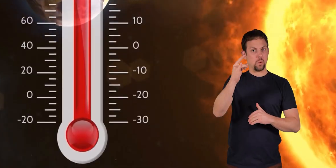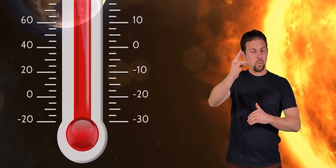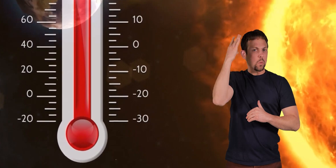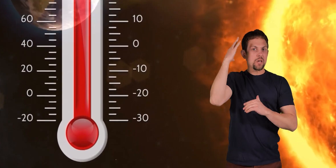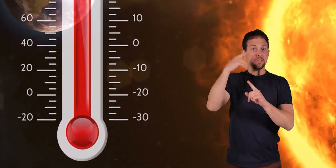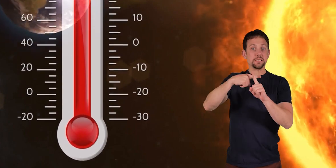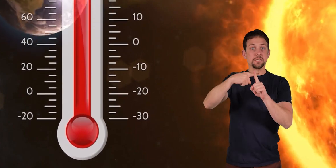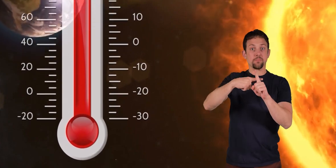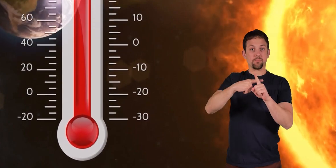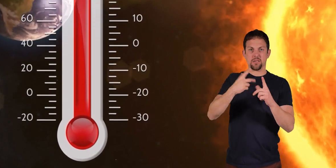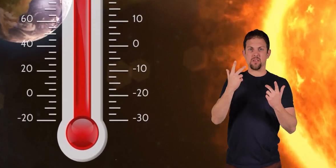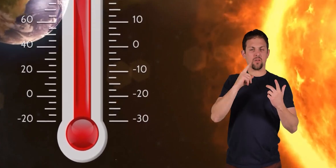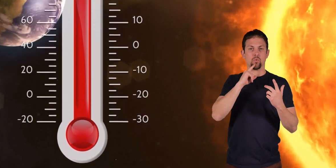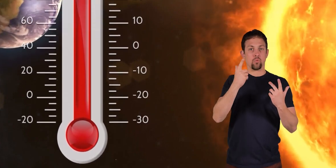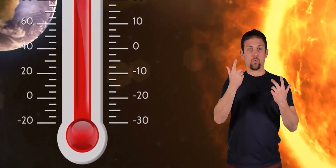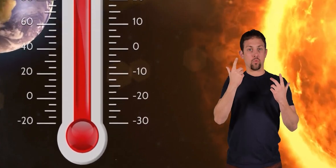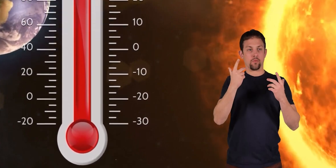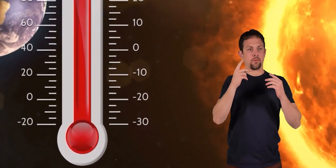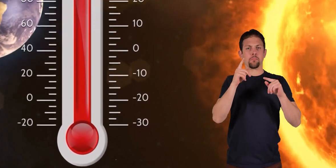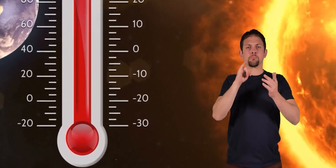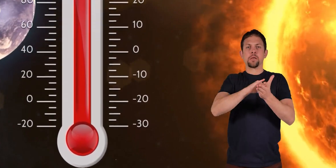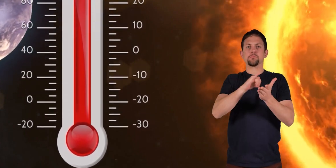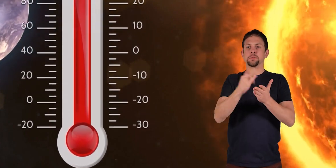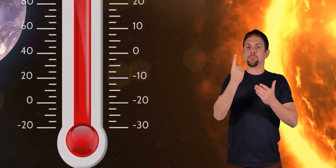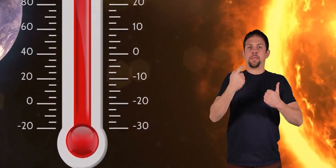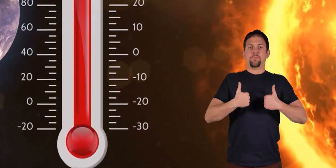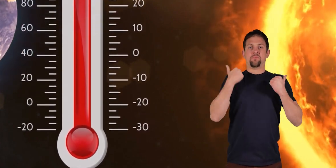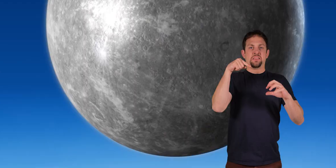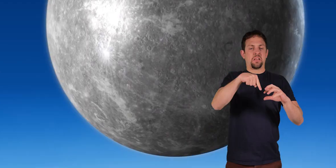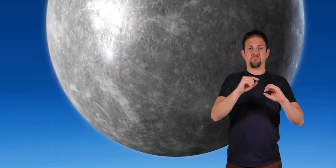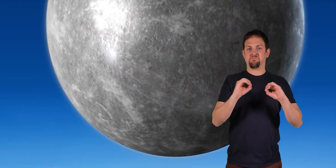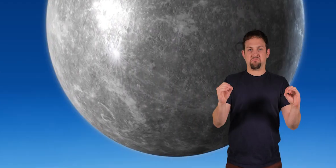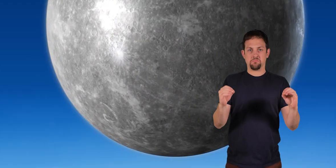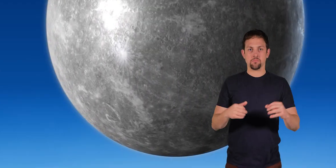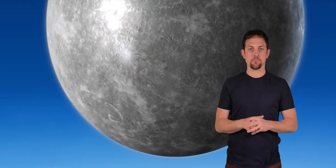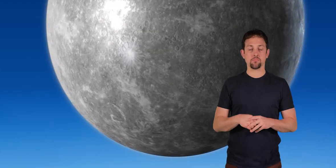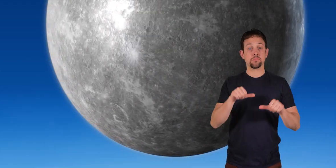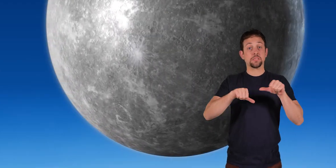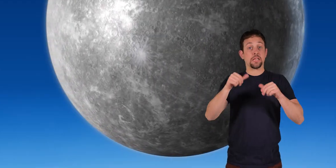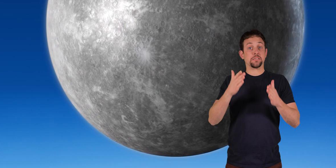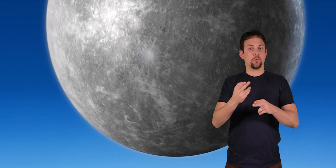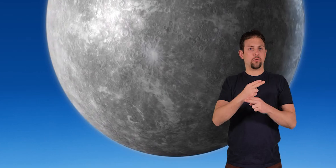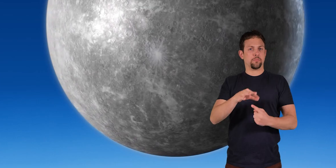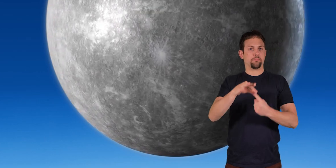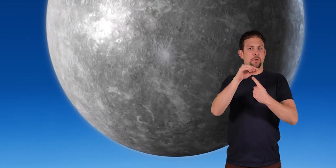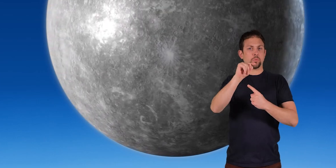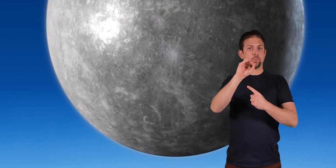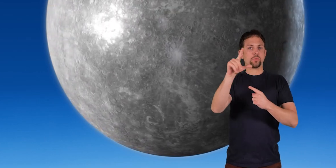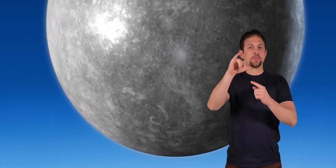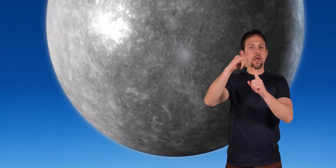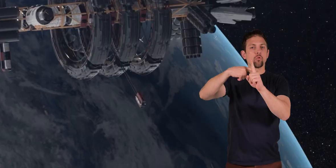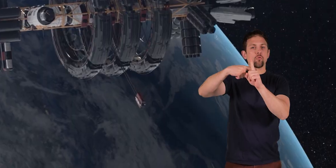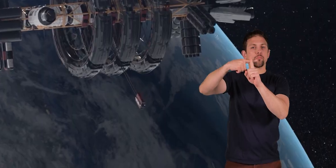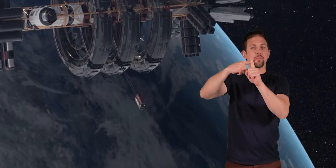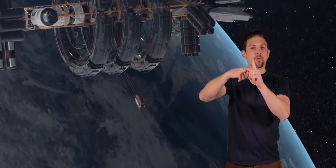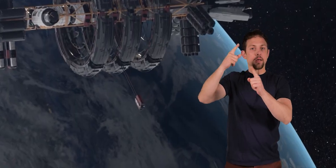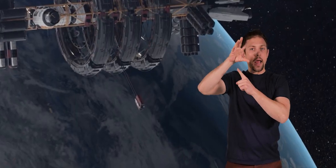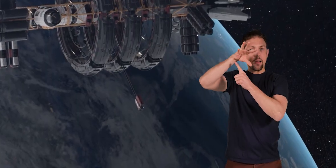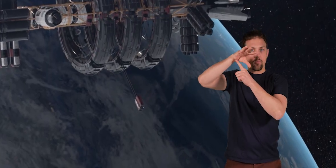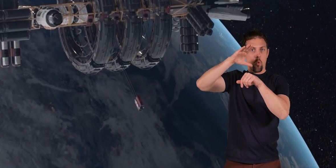temperatures are too extreme to support life as we know it. Scientists use special tools like thermometers and cameras on spacecraft